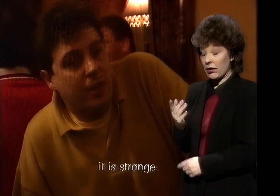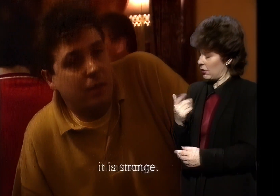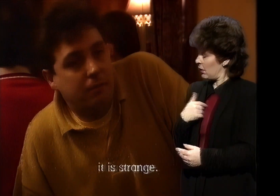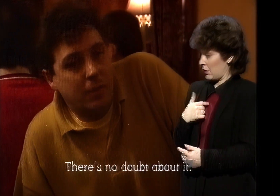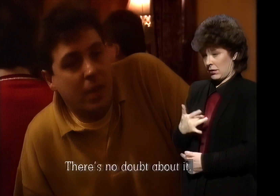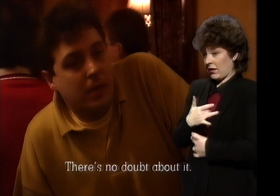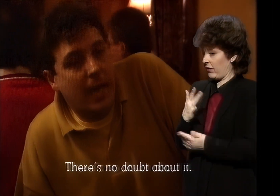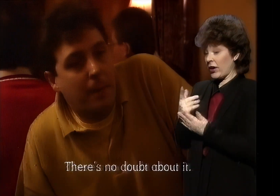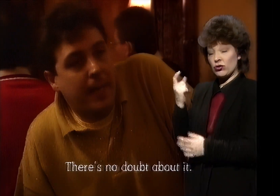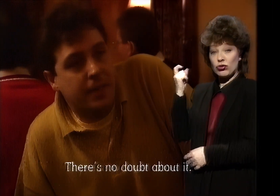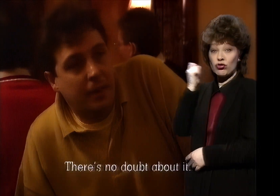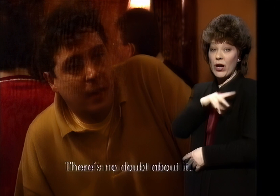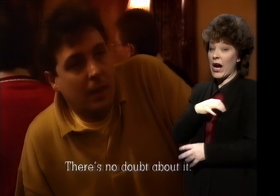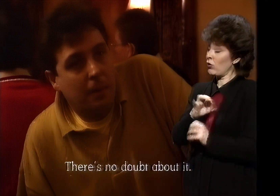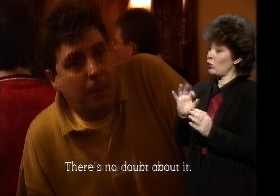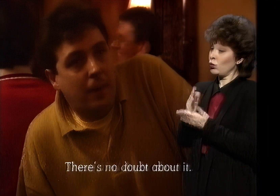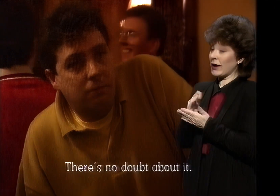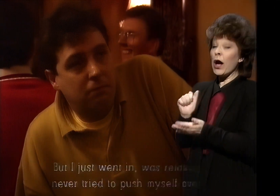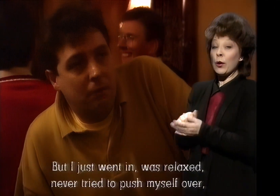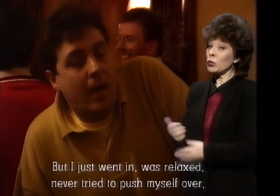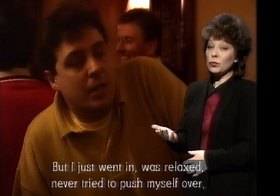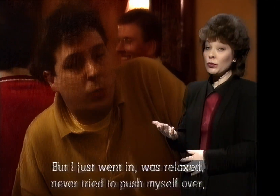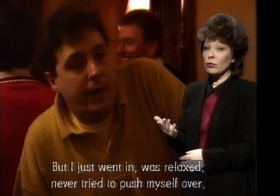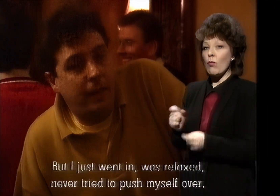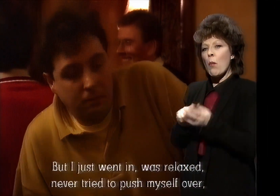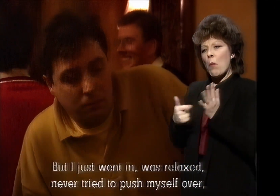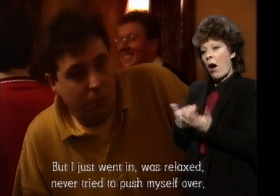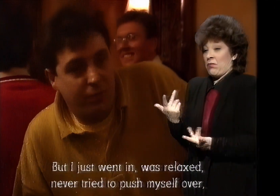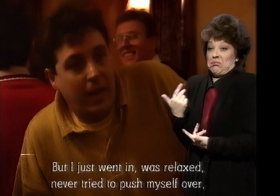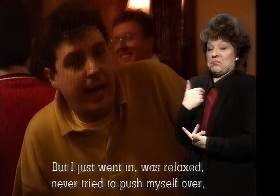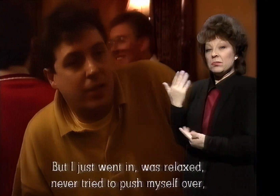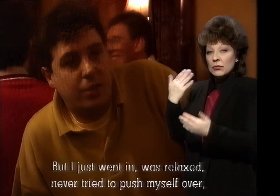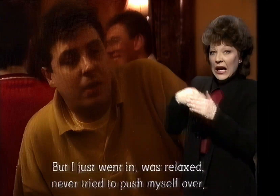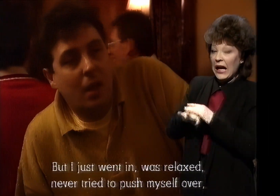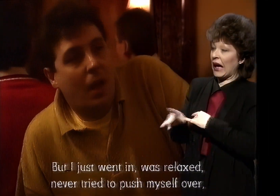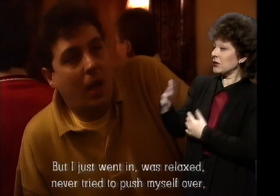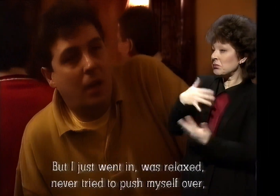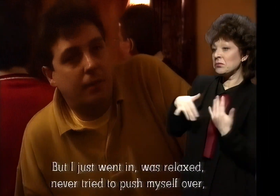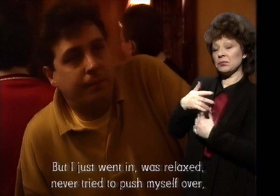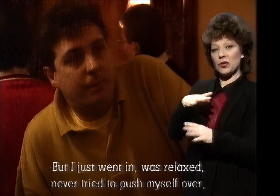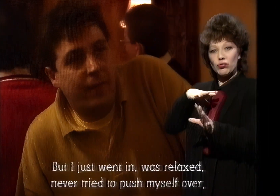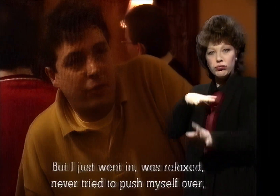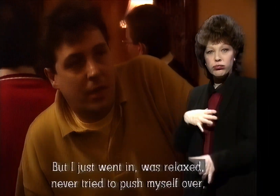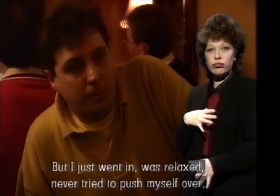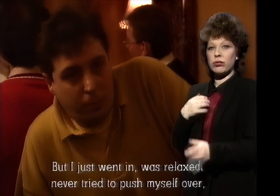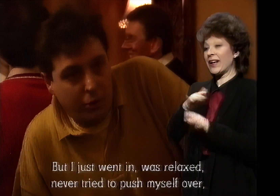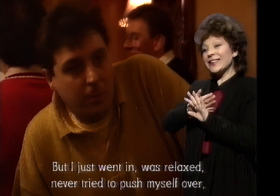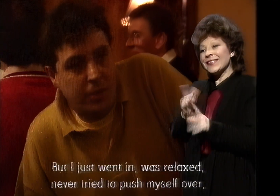There's no doubt about it. But I just went in, was relaxed. Never tried to push myself